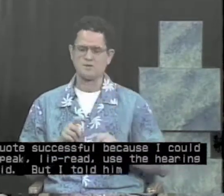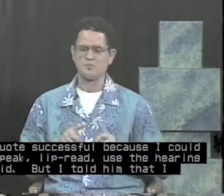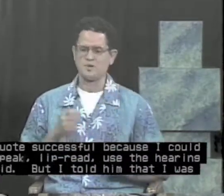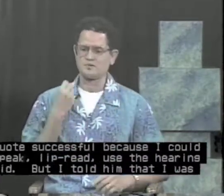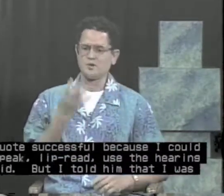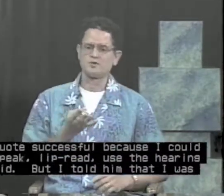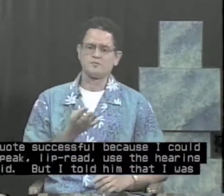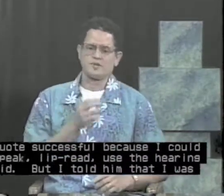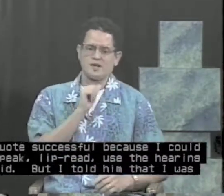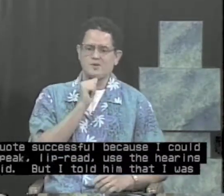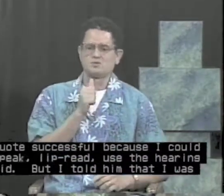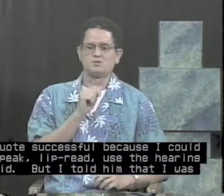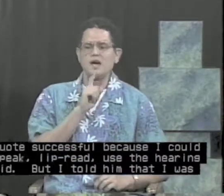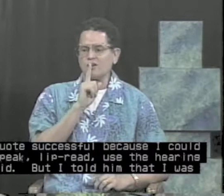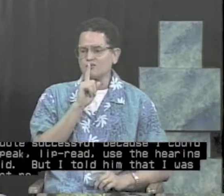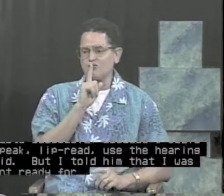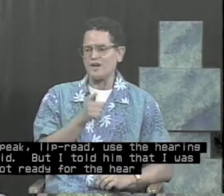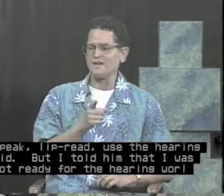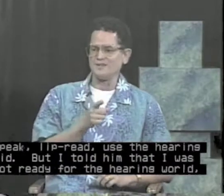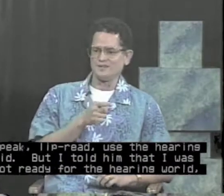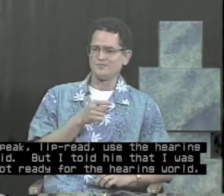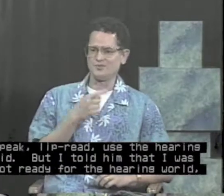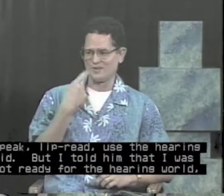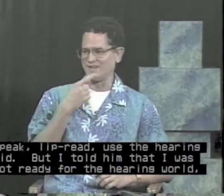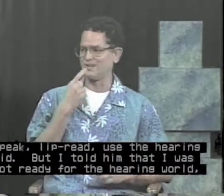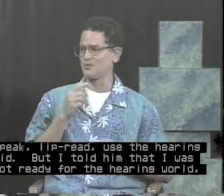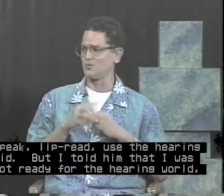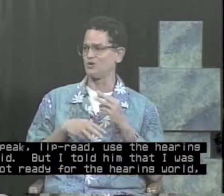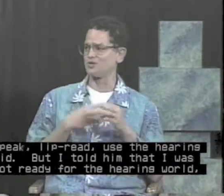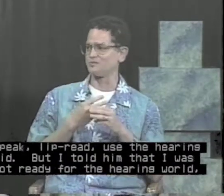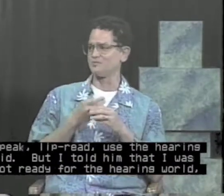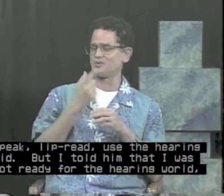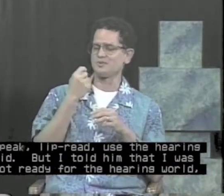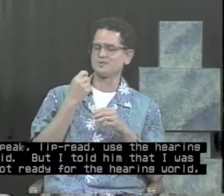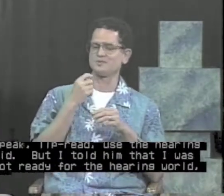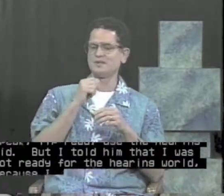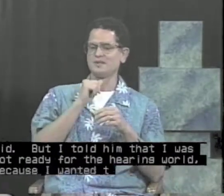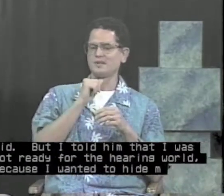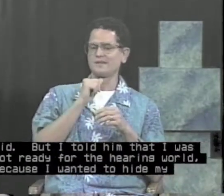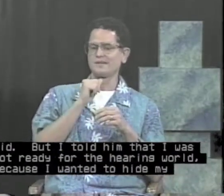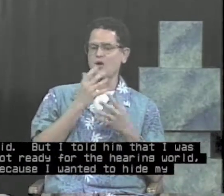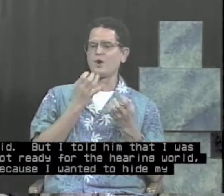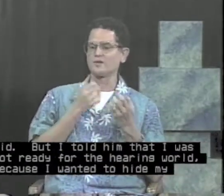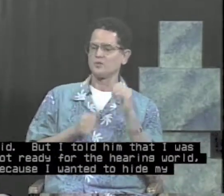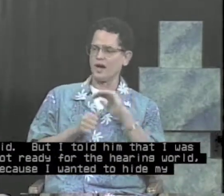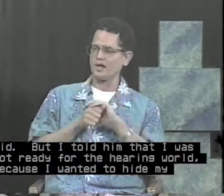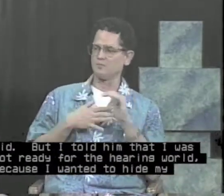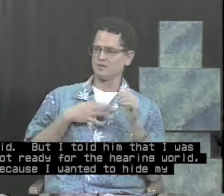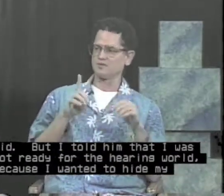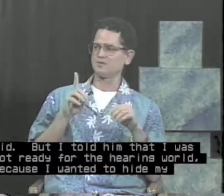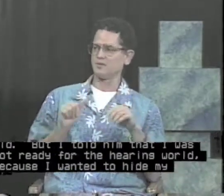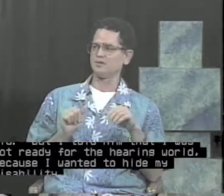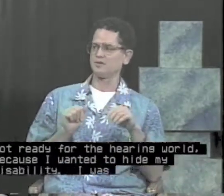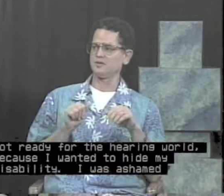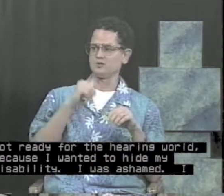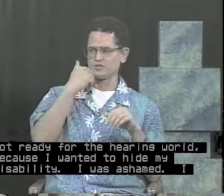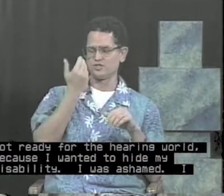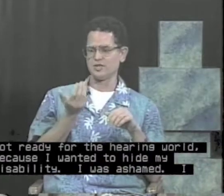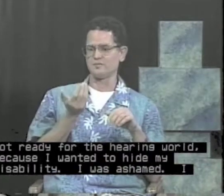But I told them that I was not ready for the hearing world because I wanted to hide my disability. I was ashamed.